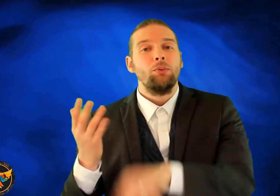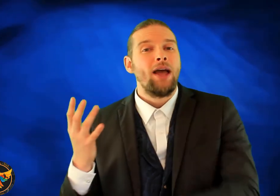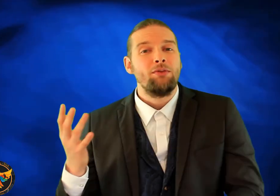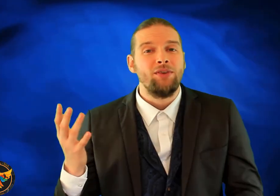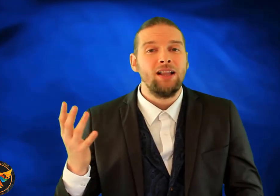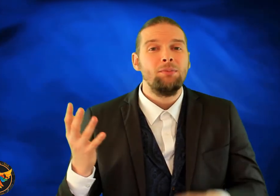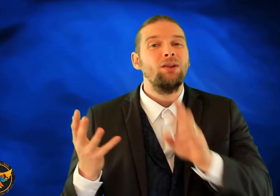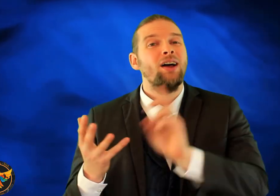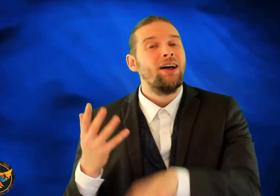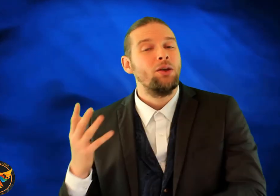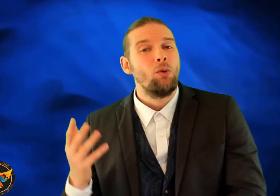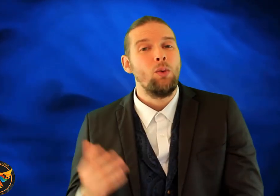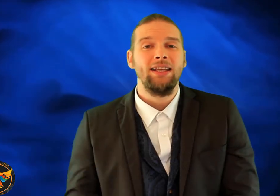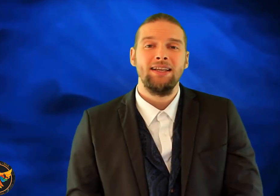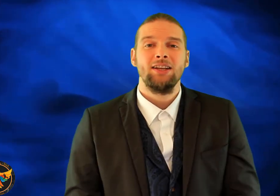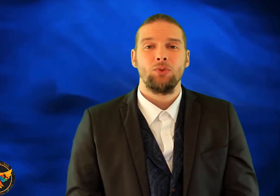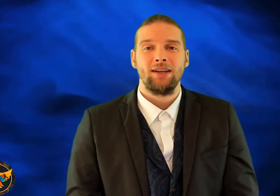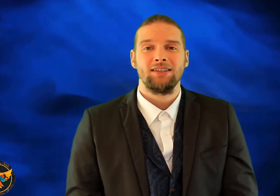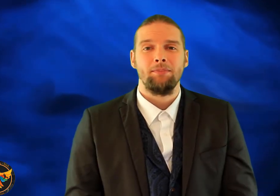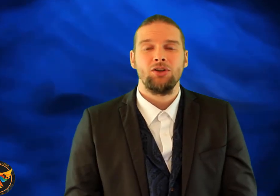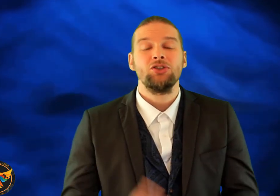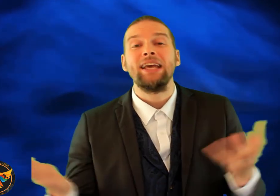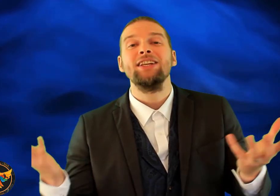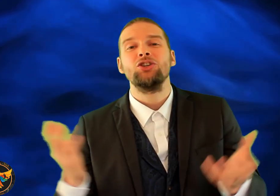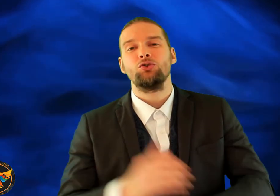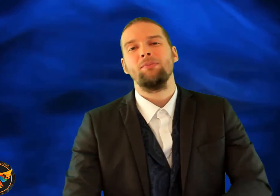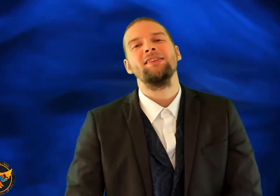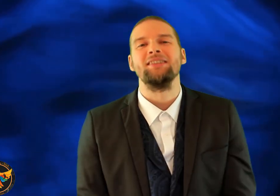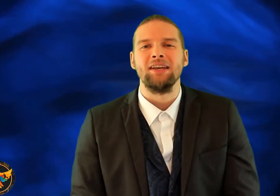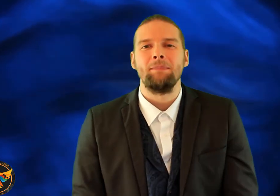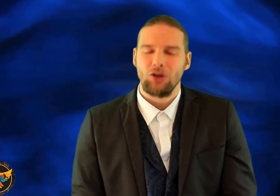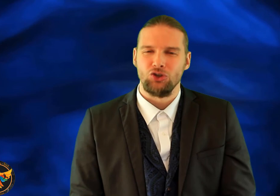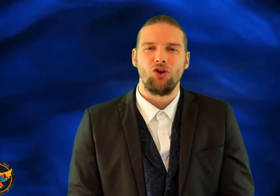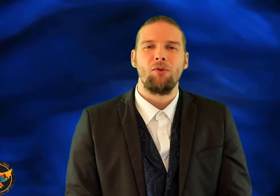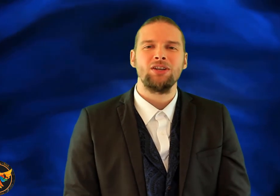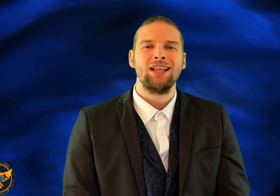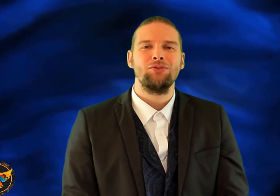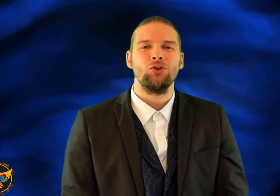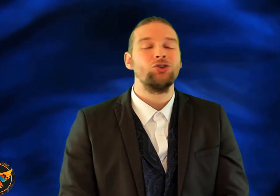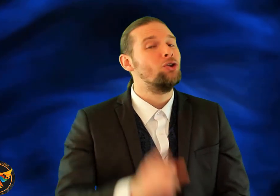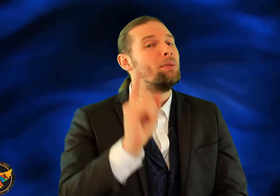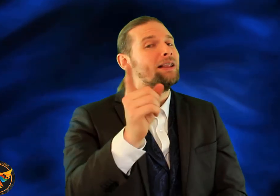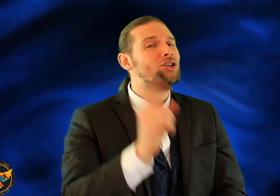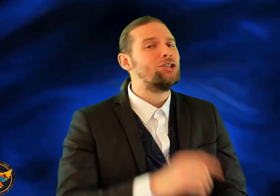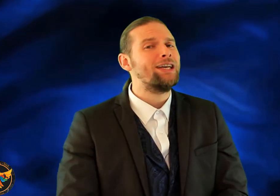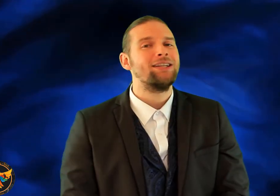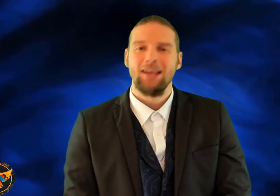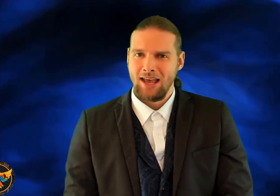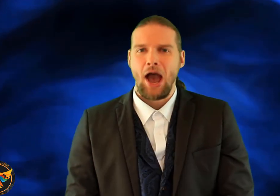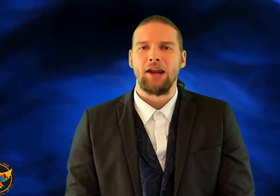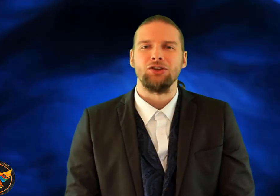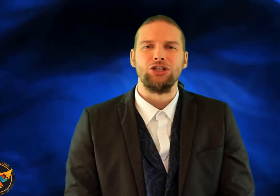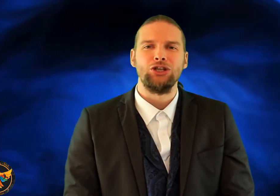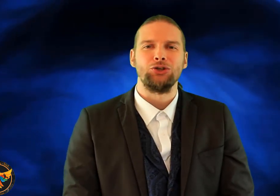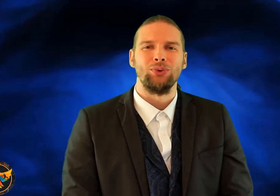that we have available and that we're willing to accept. So get in touch with me today at John Morris Life Coaching. You'll be glad you did, and I'll see you soon.